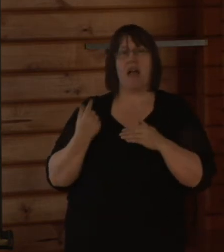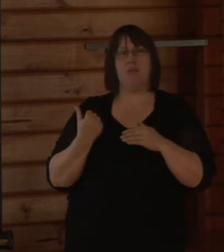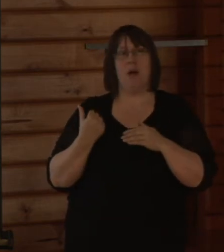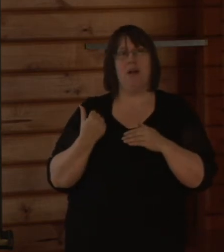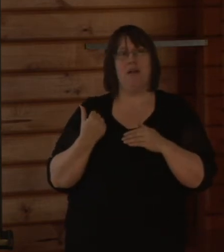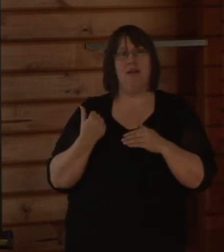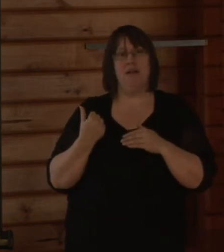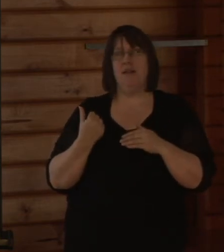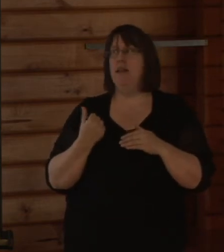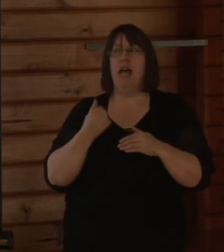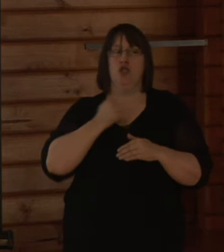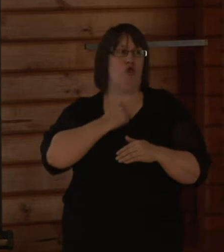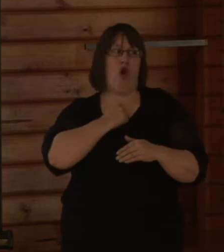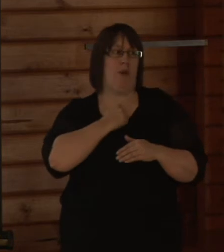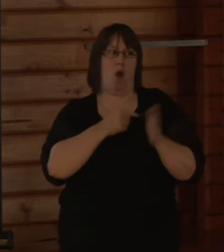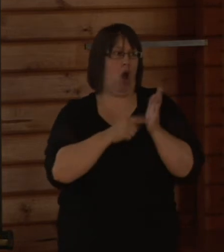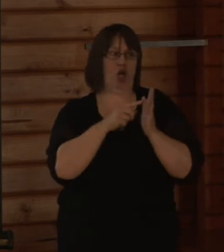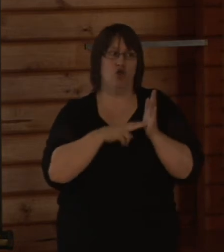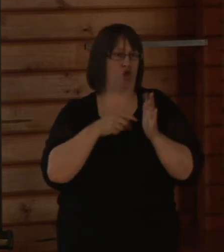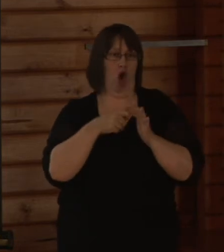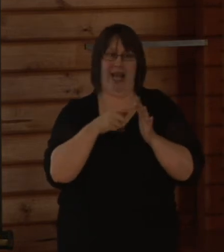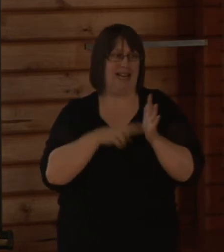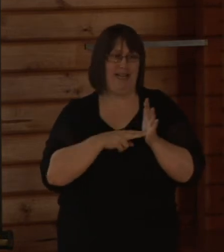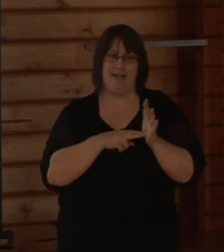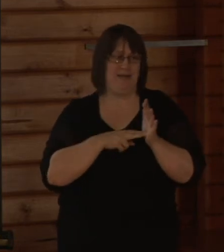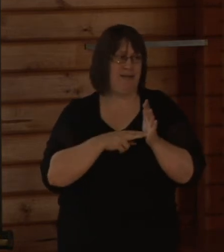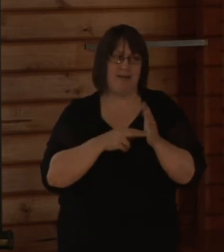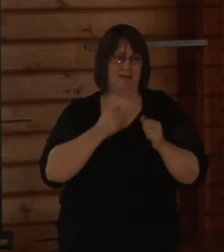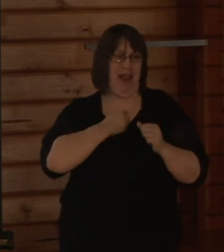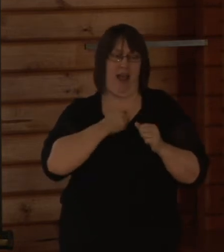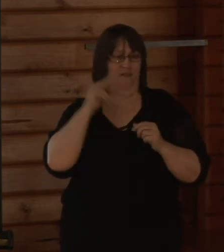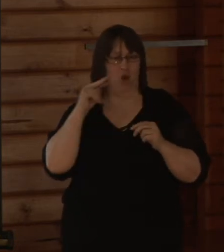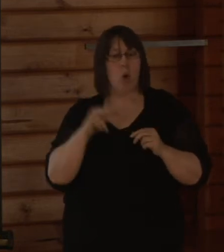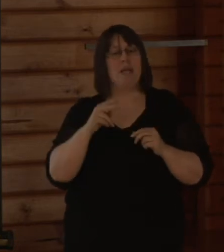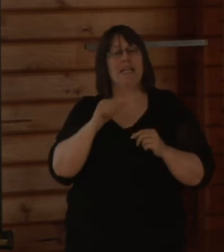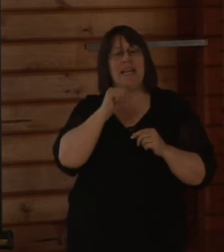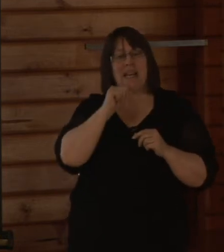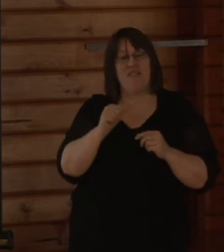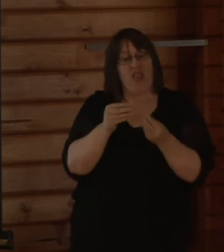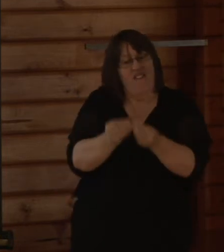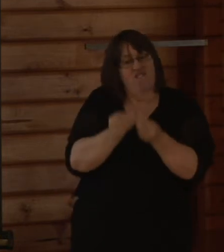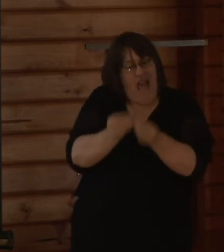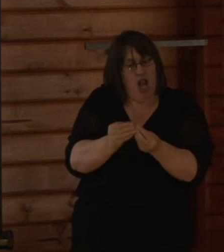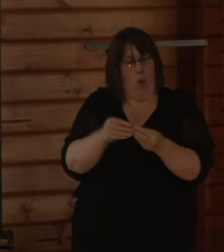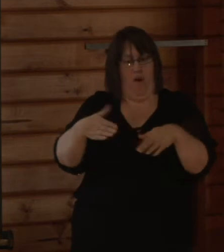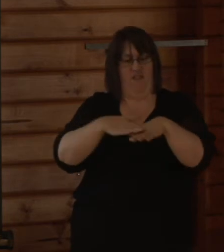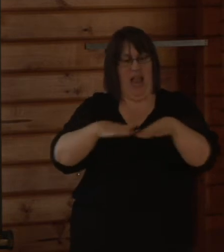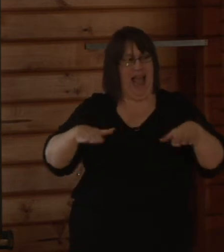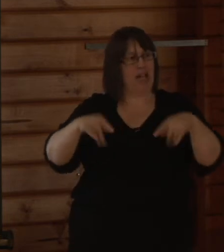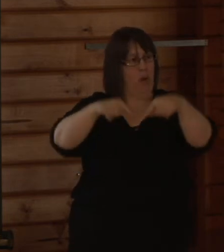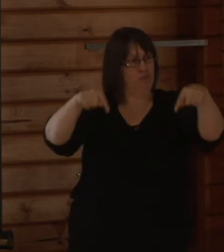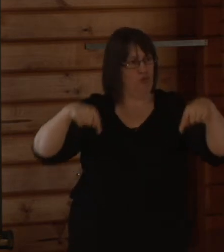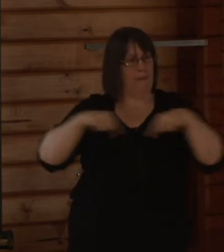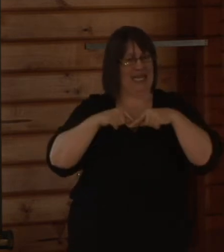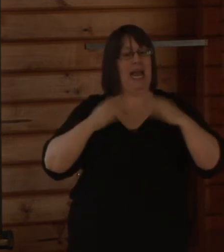Tonkin and Taylor as engineers but by the valuers, whether the change in flood vulnerability has caused the value of the property to decrease.